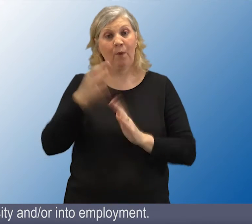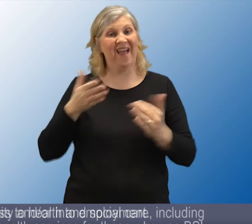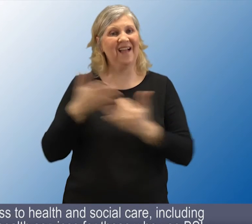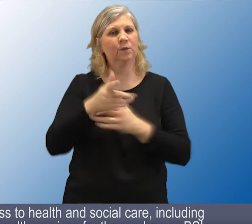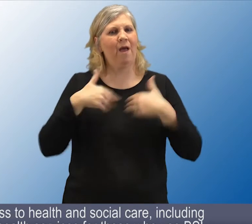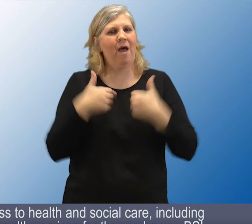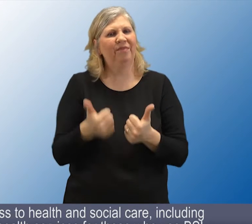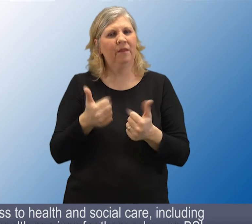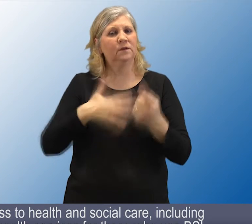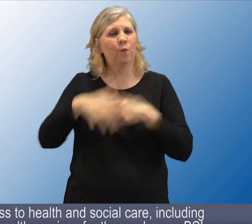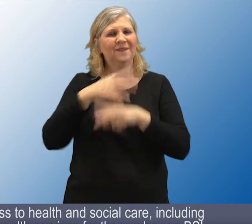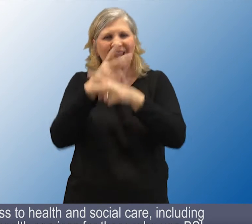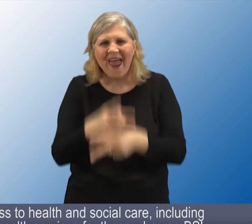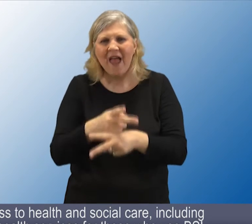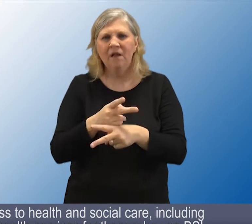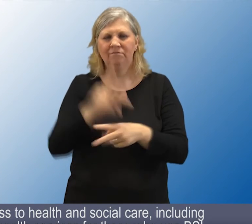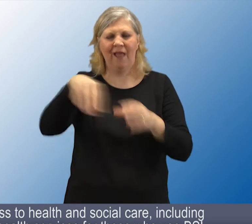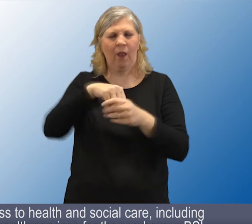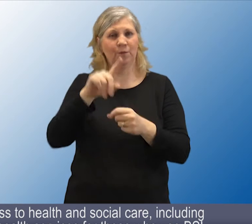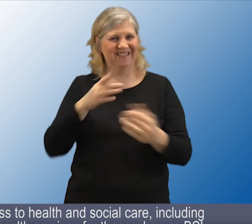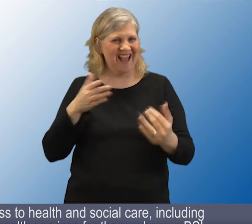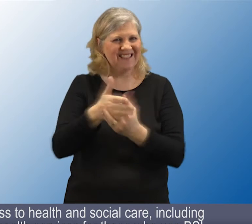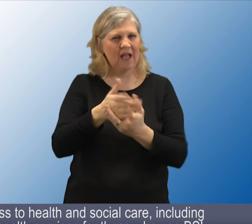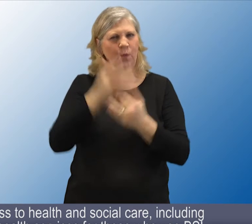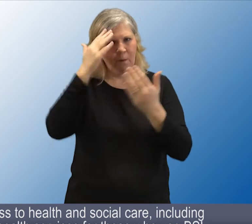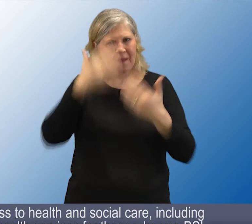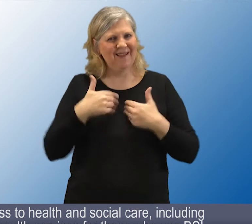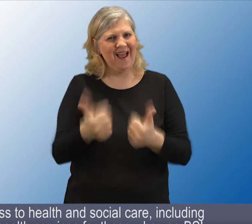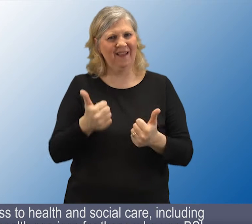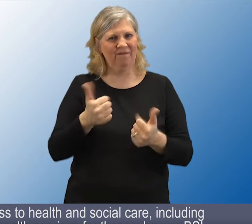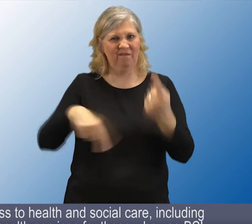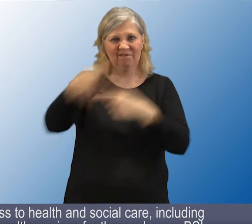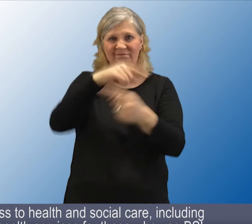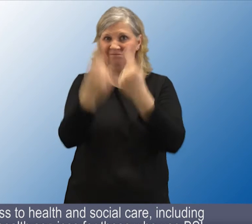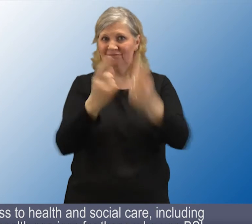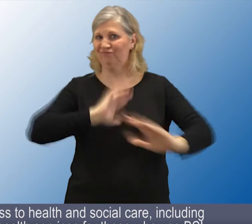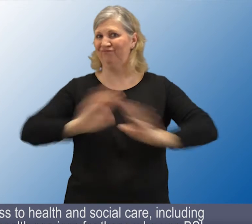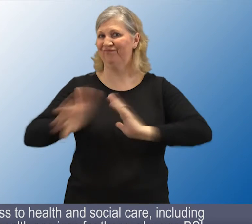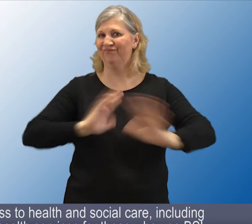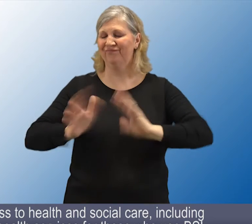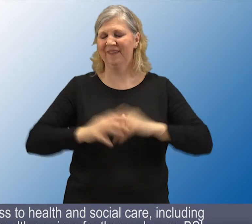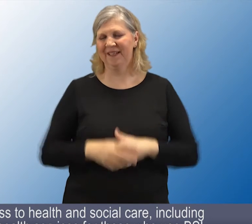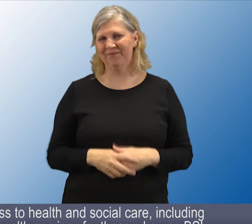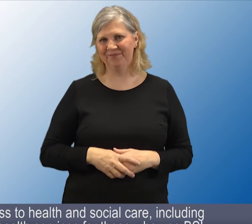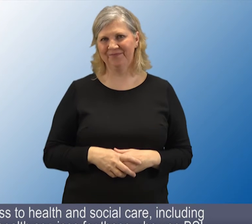Improve access to health and social care, including access to mental health services for those who use BSL